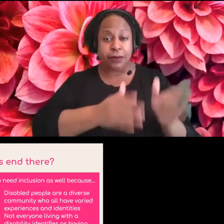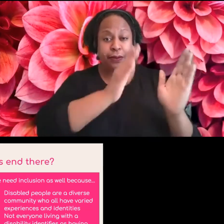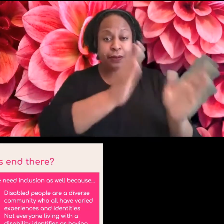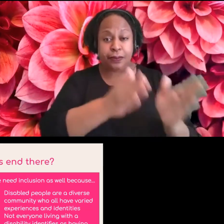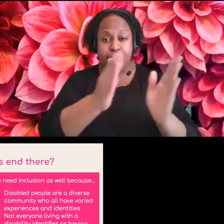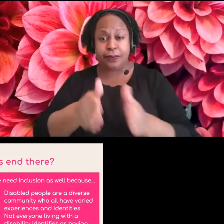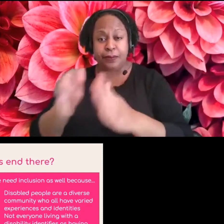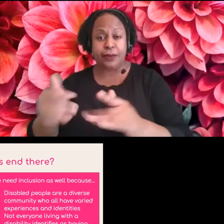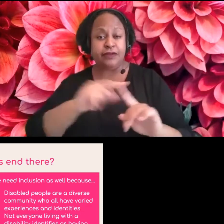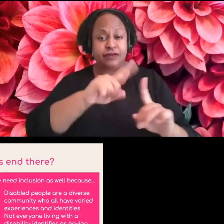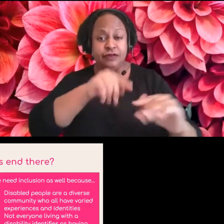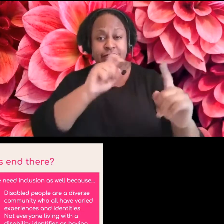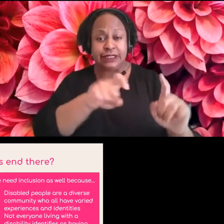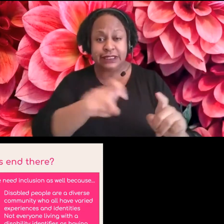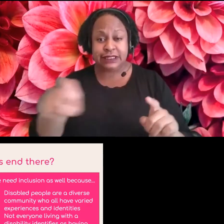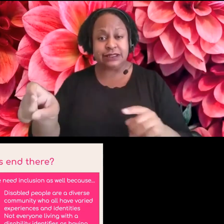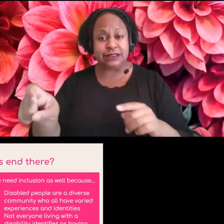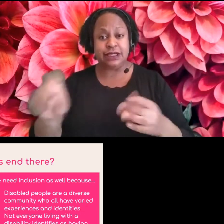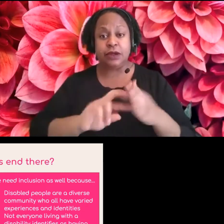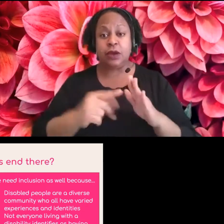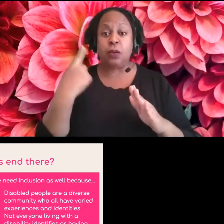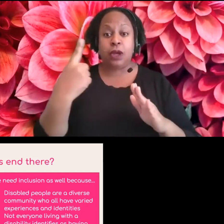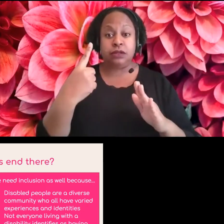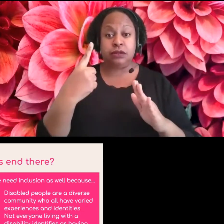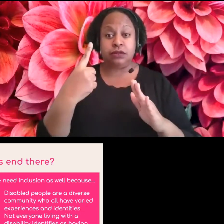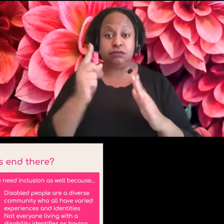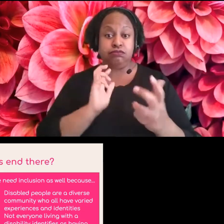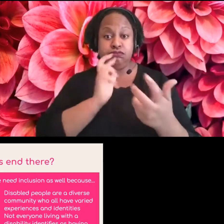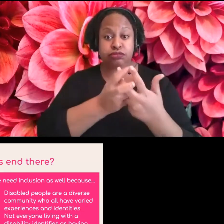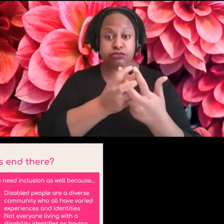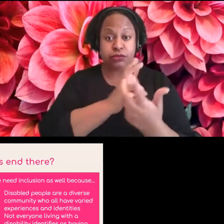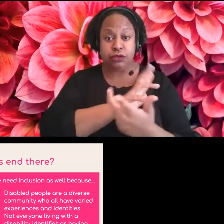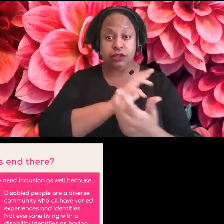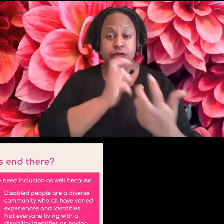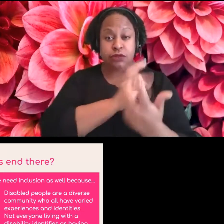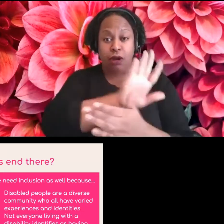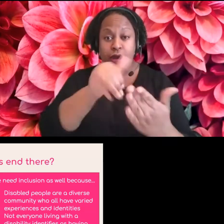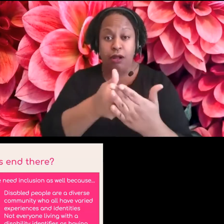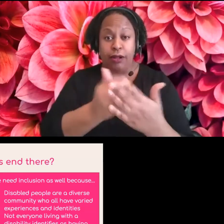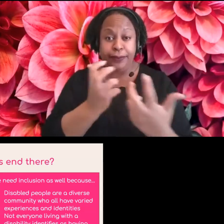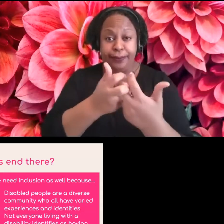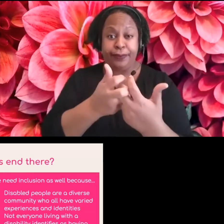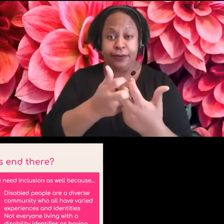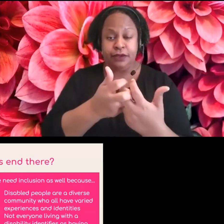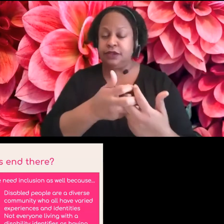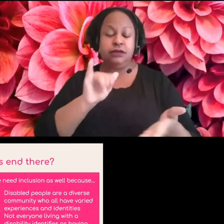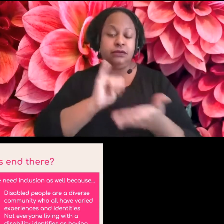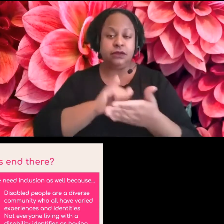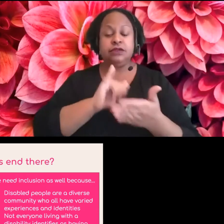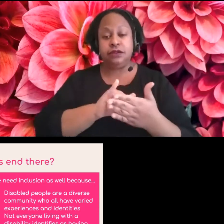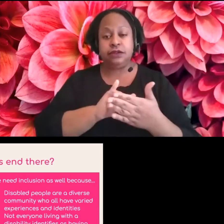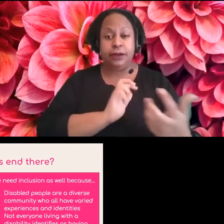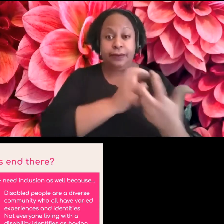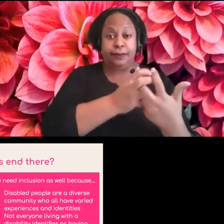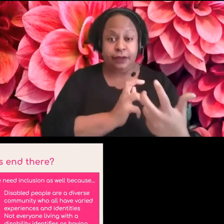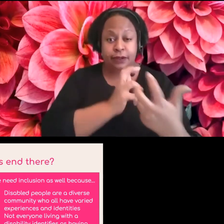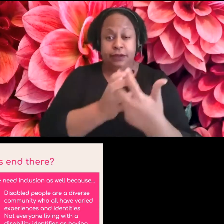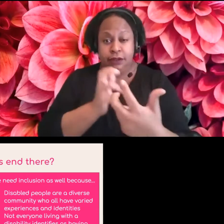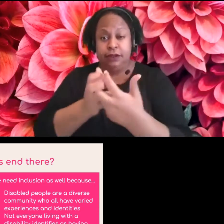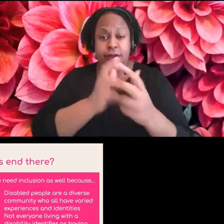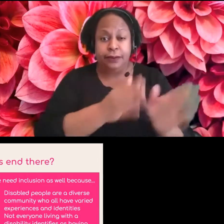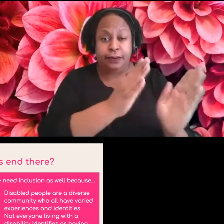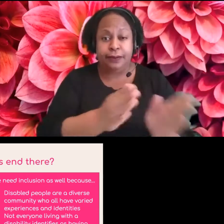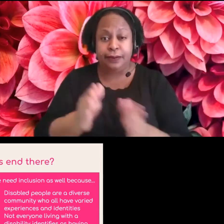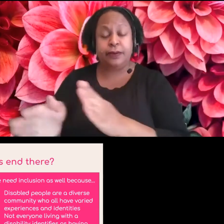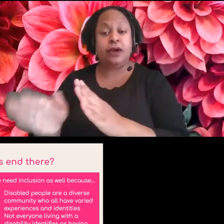access needs and there is no one size fits all. Um, we'll be talking a bit about relaxed performance later on as we go into